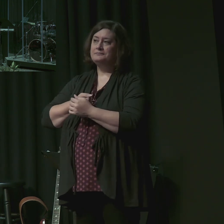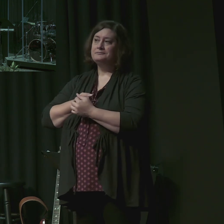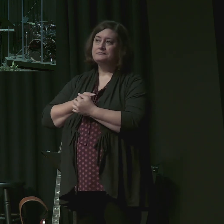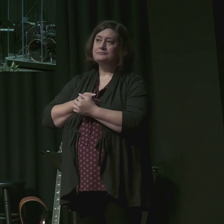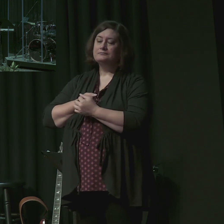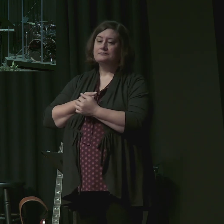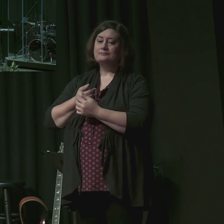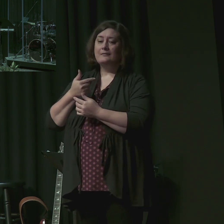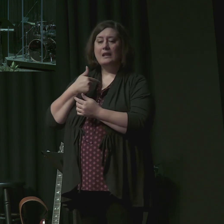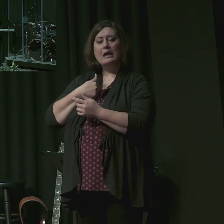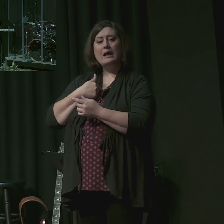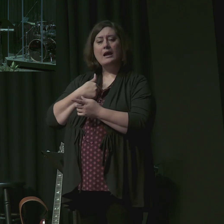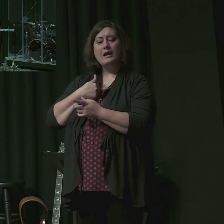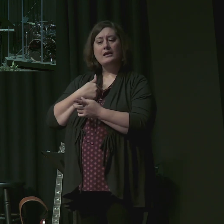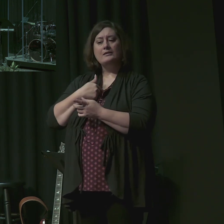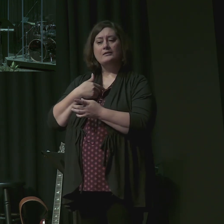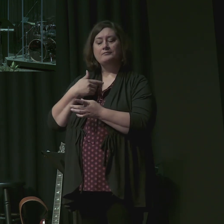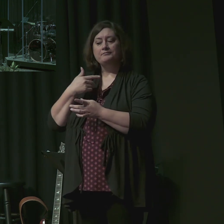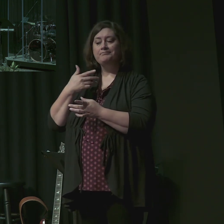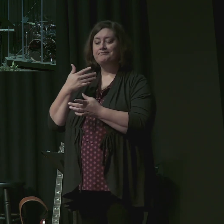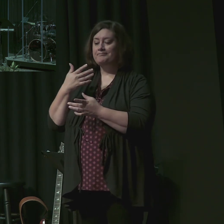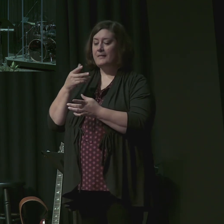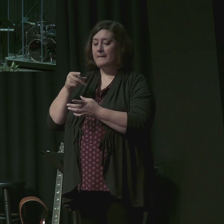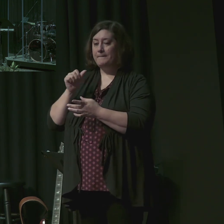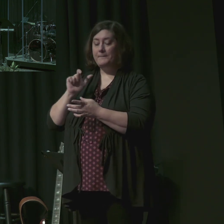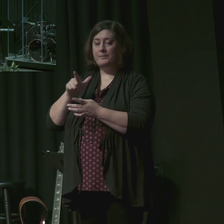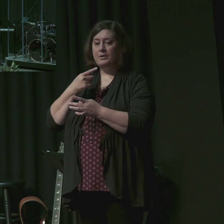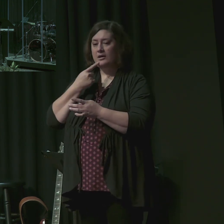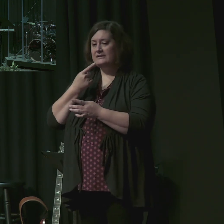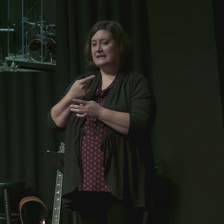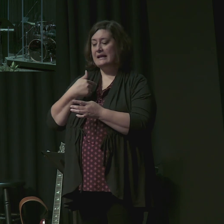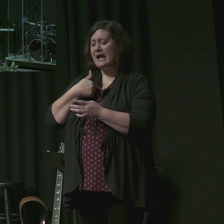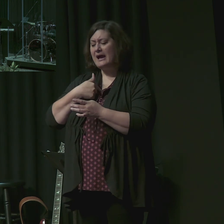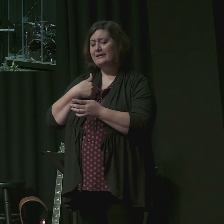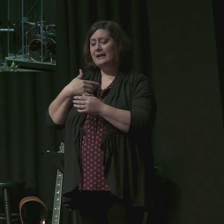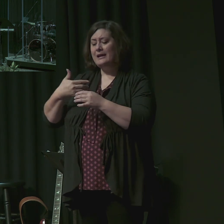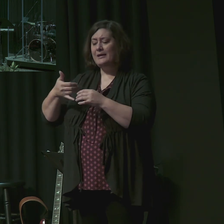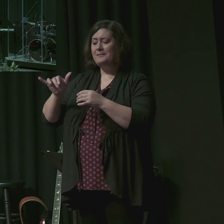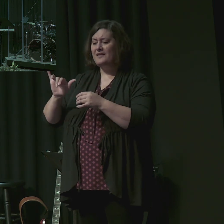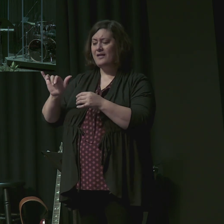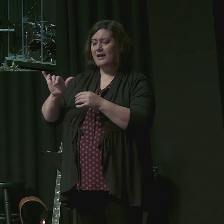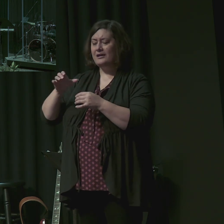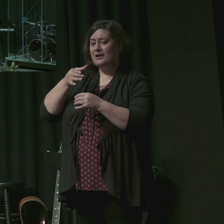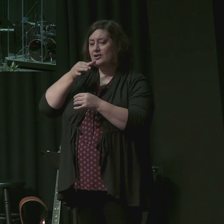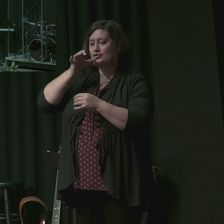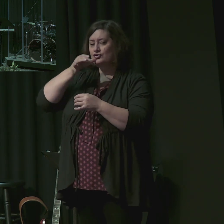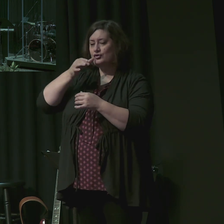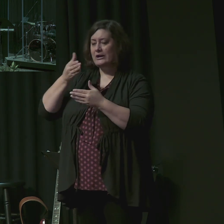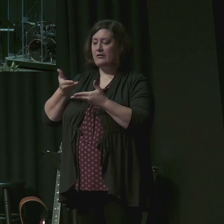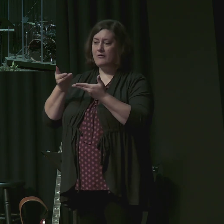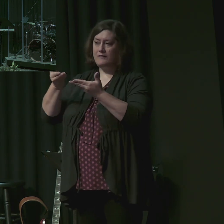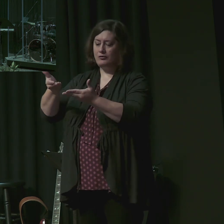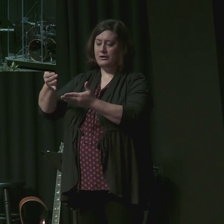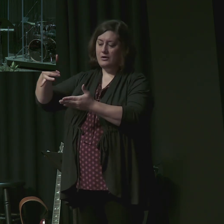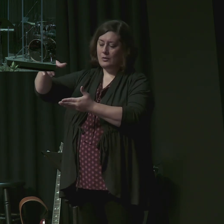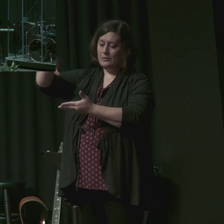is. Verse 6 For I am already being poured out as a drink offering